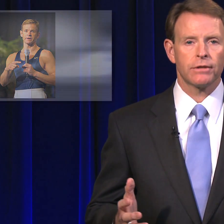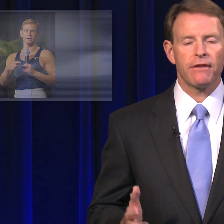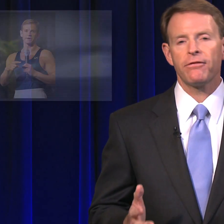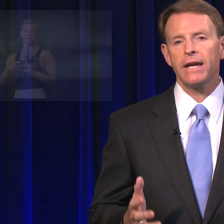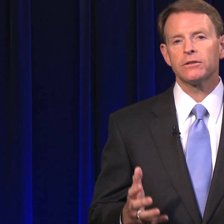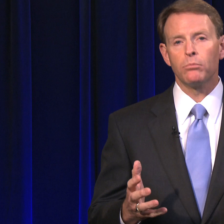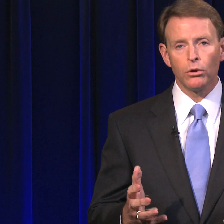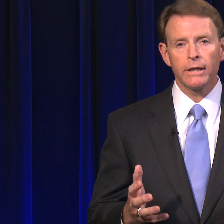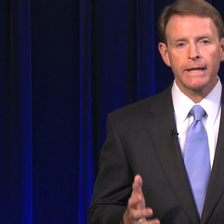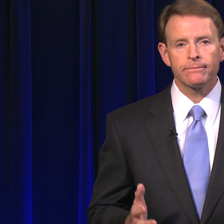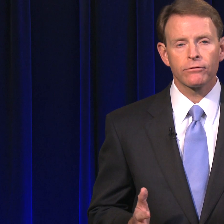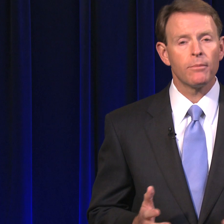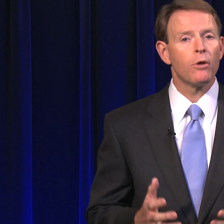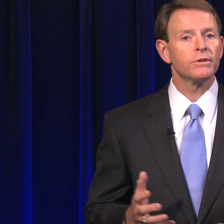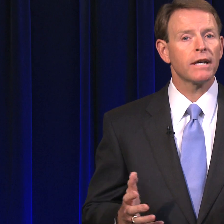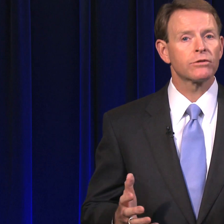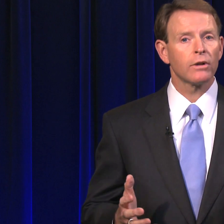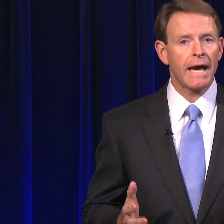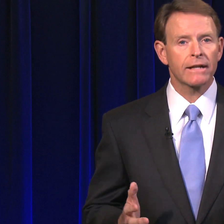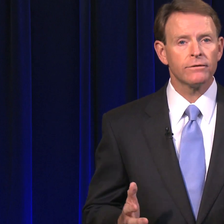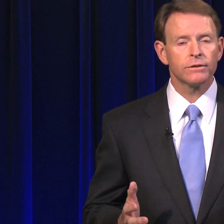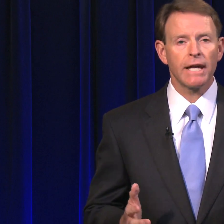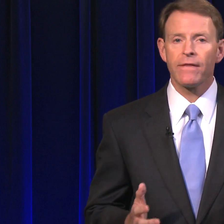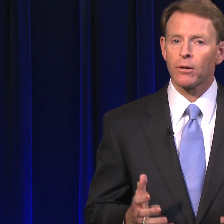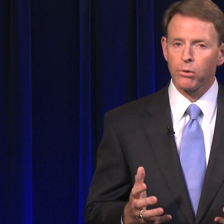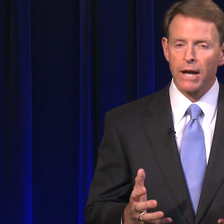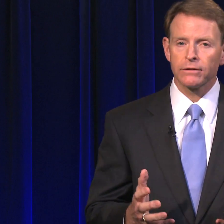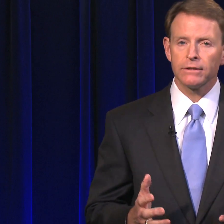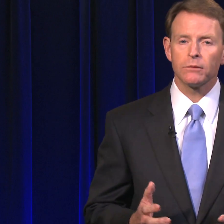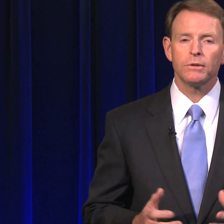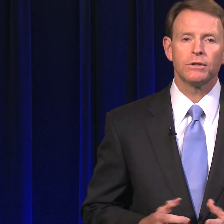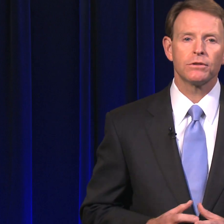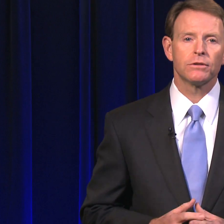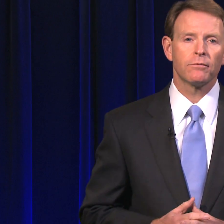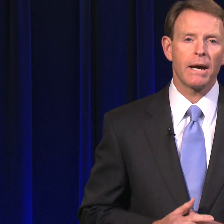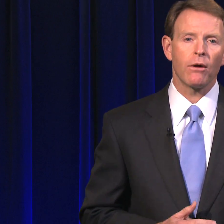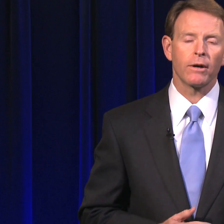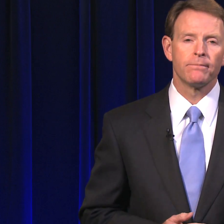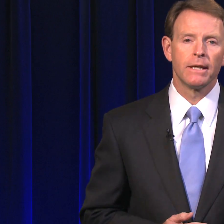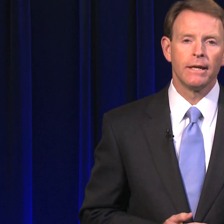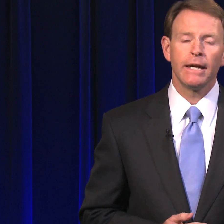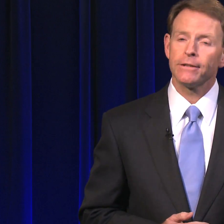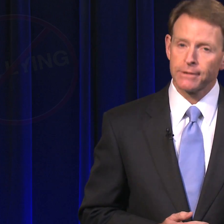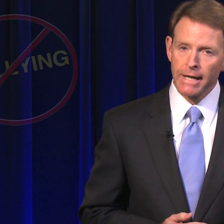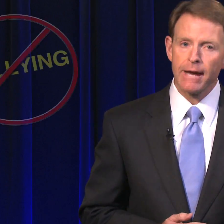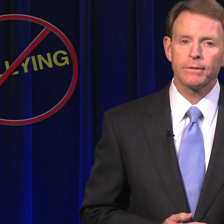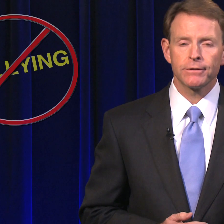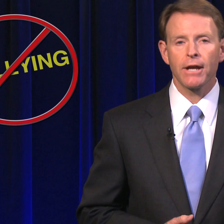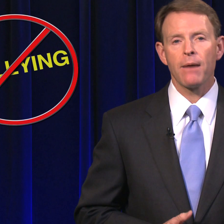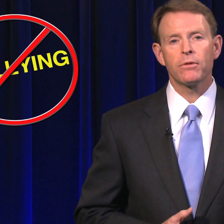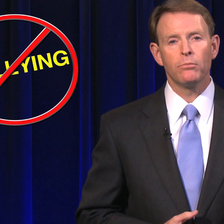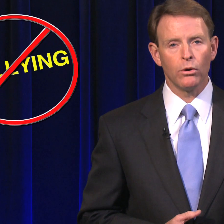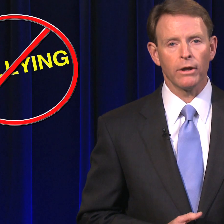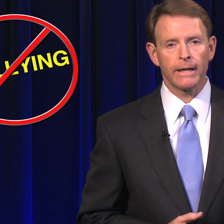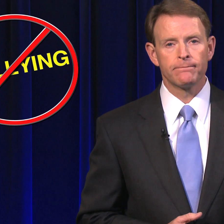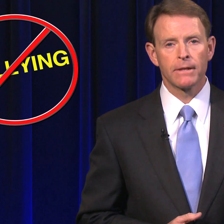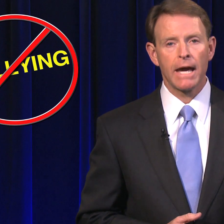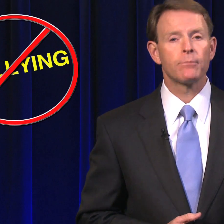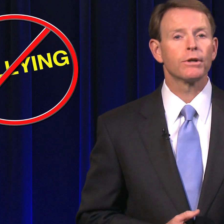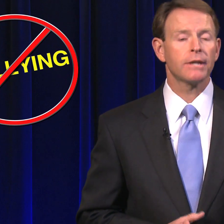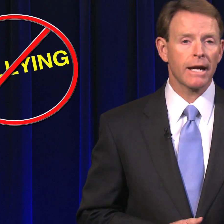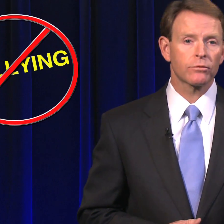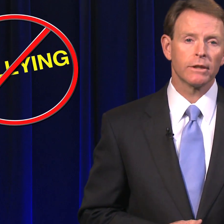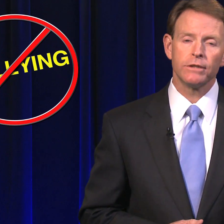others have faced bullying from homosexual activists and their proxies in positions of power. It's time to stop the bullying